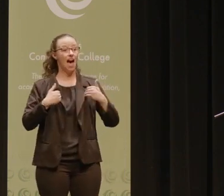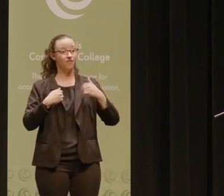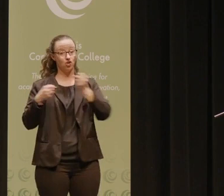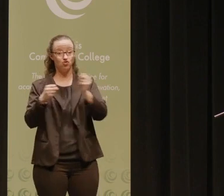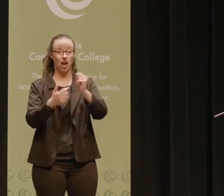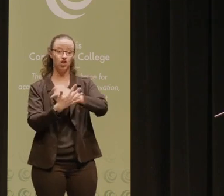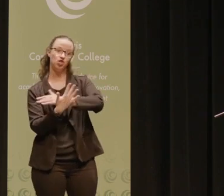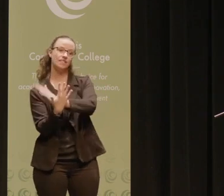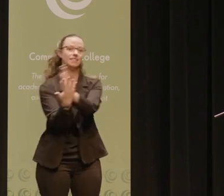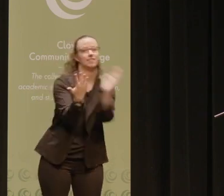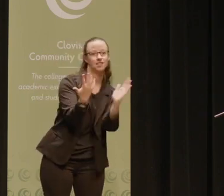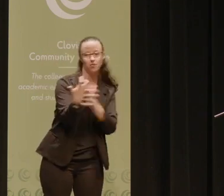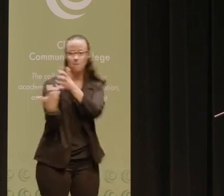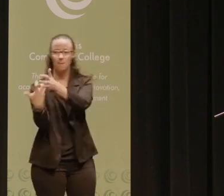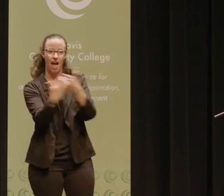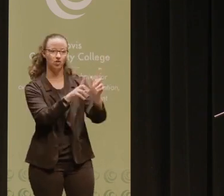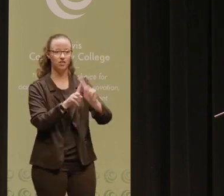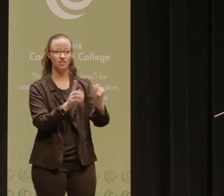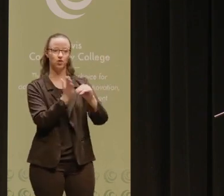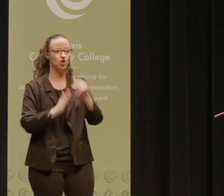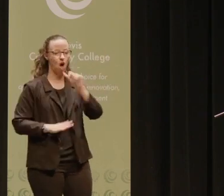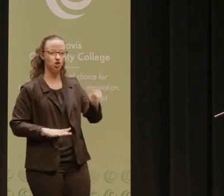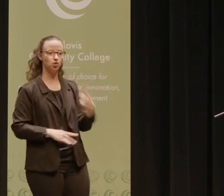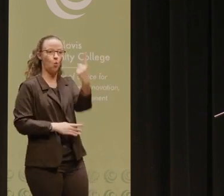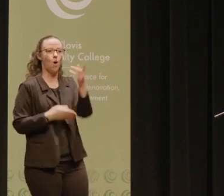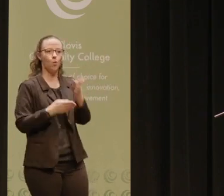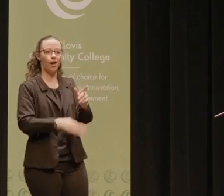student learning, rather than only relying on one or a few.